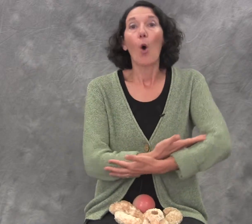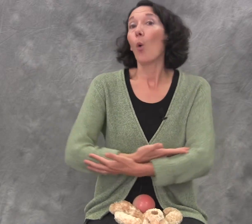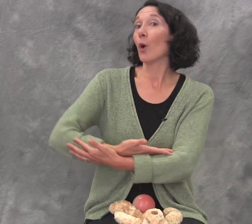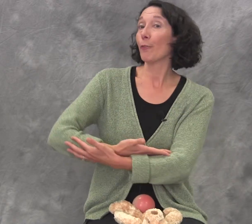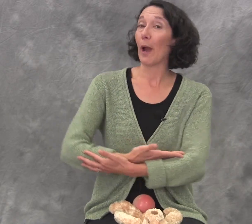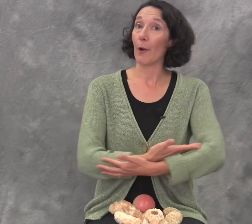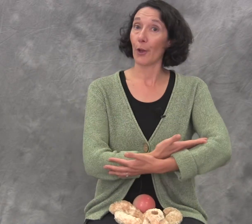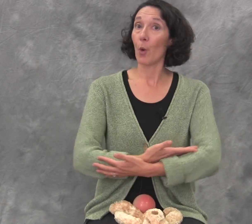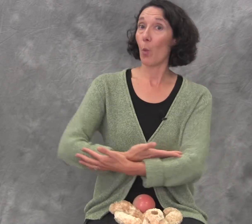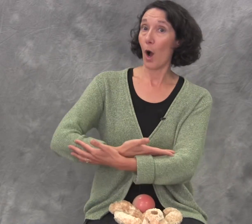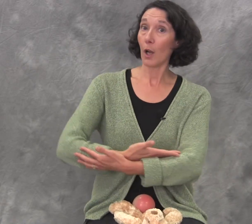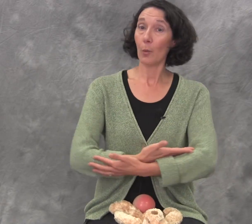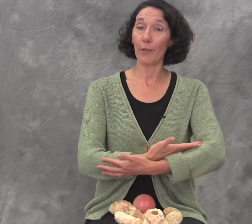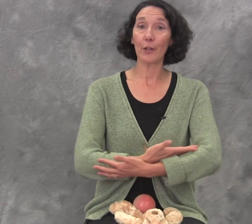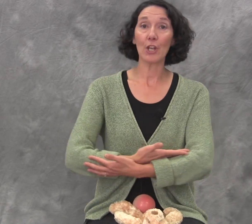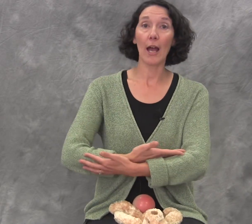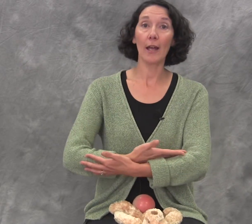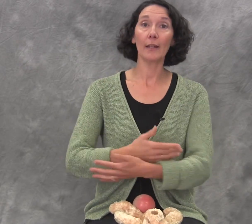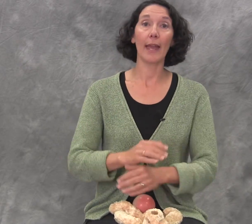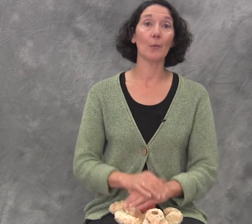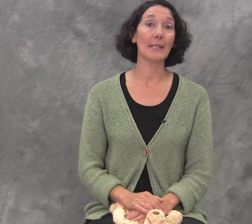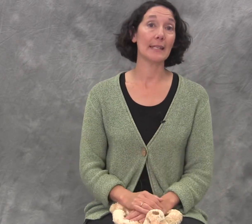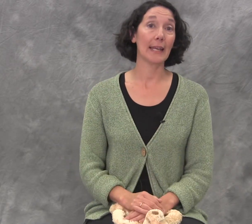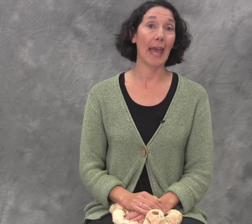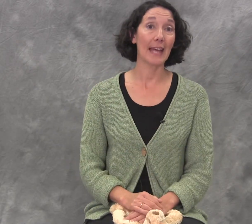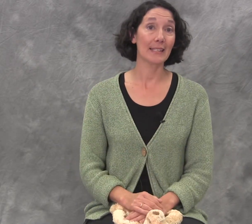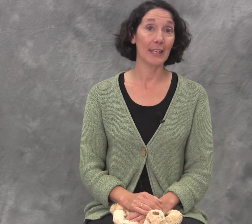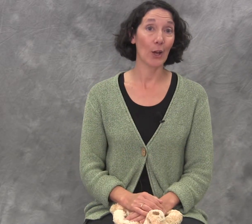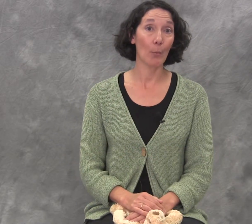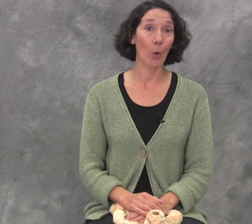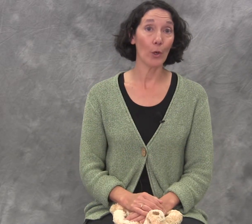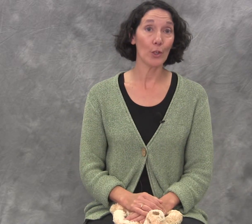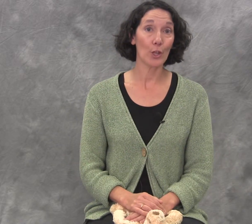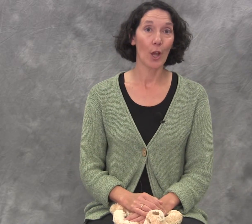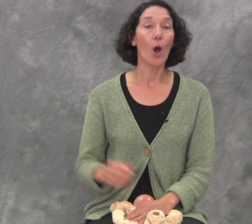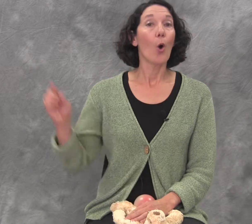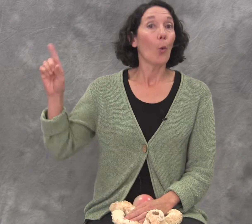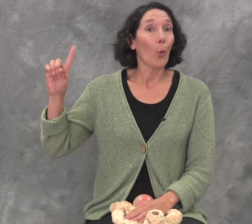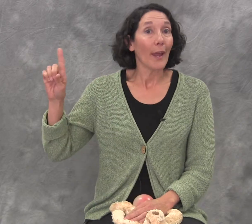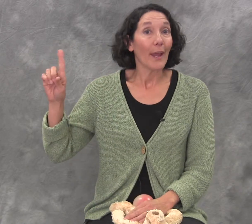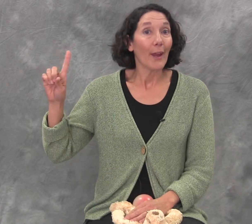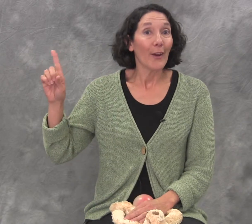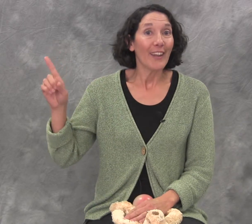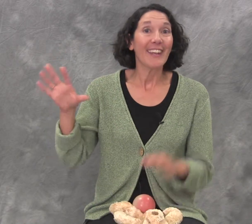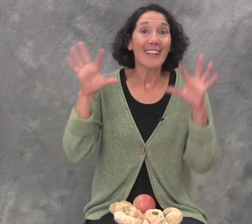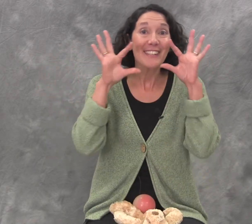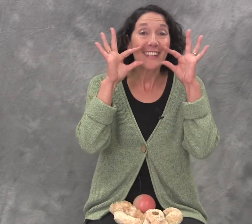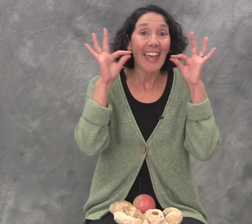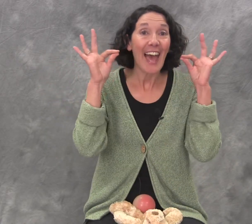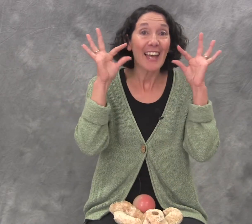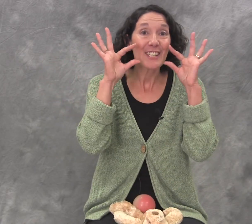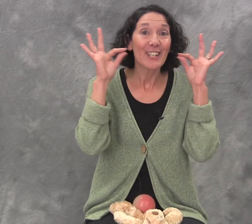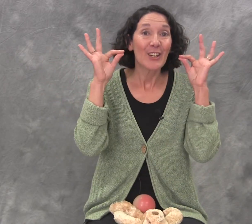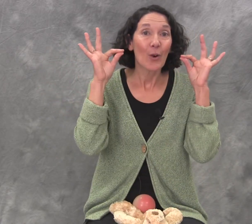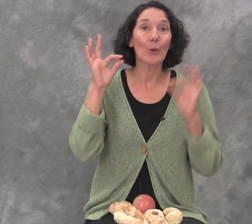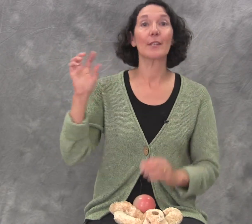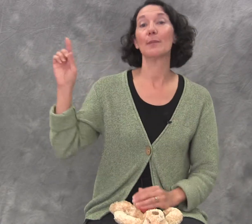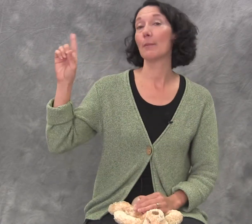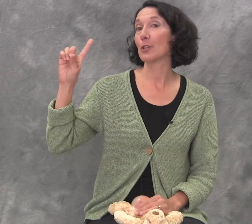Or if we're out on a walk with our child and we see a cat sitting on a porch, where is the cat? Or sometimes